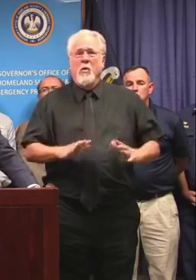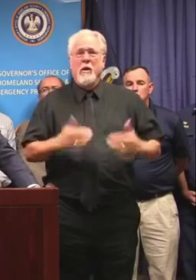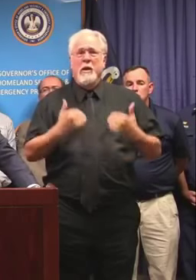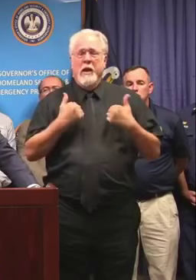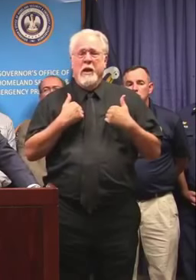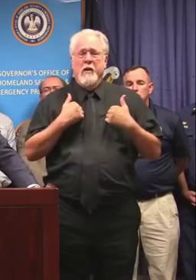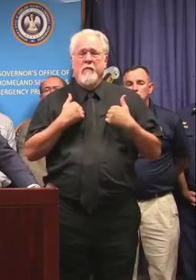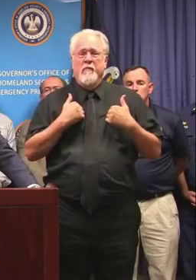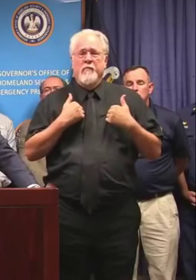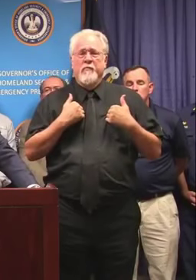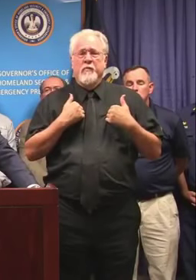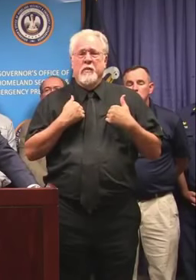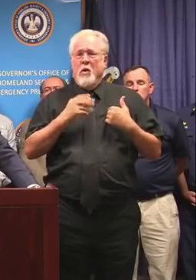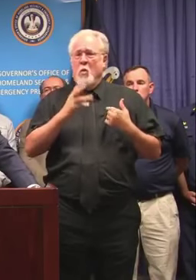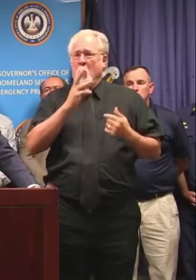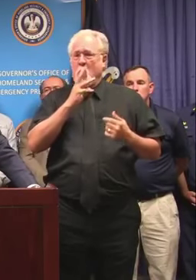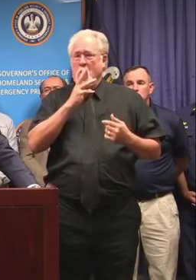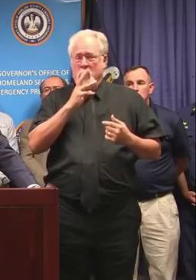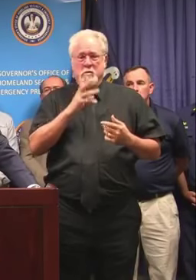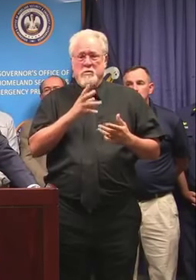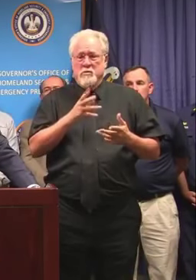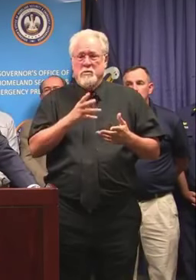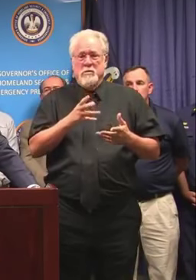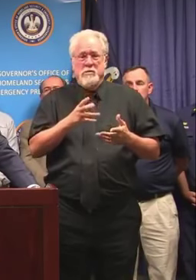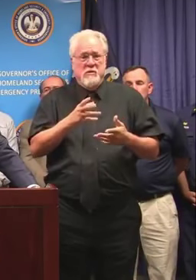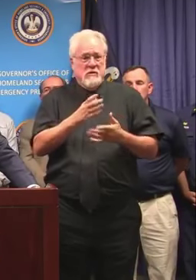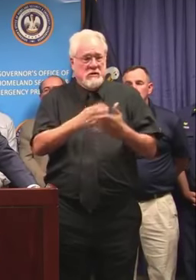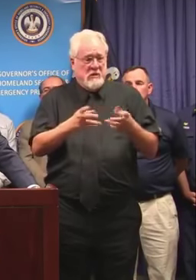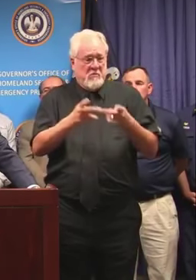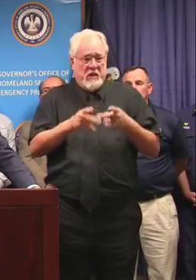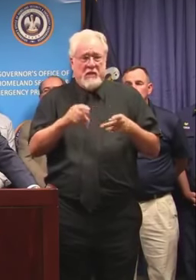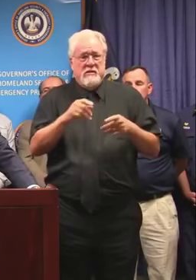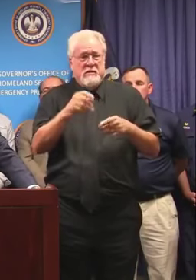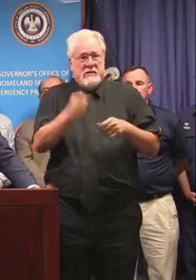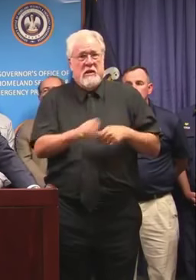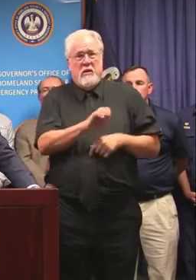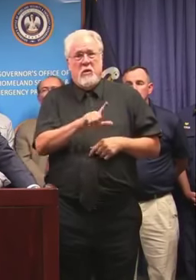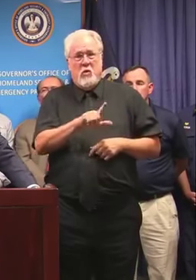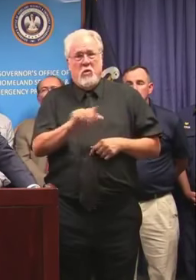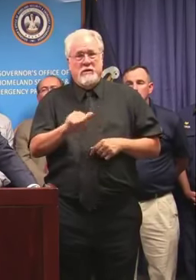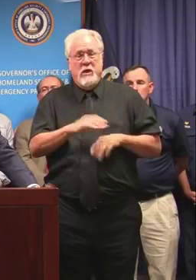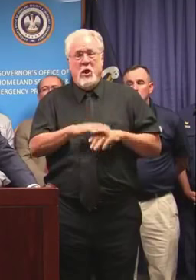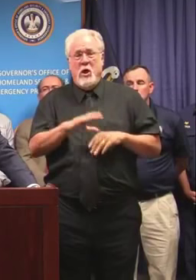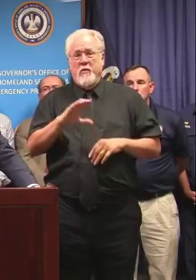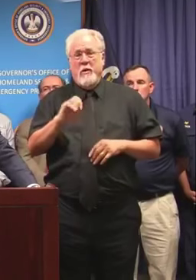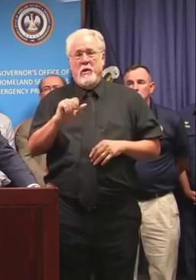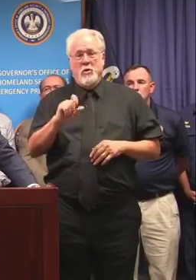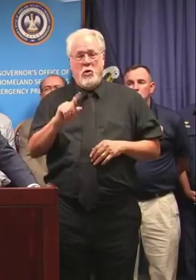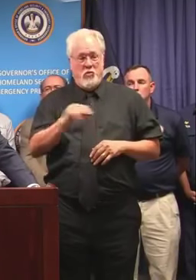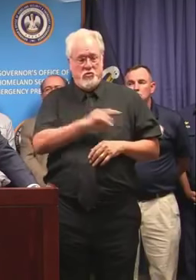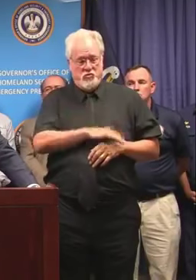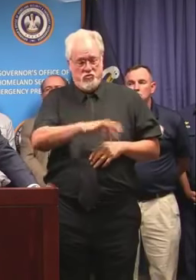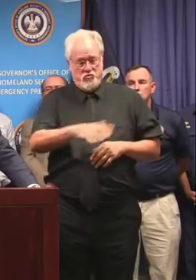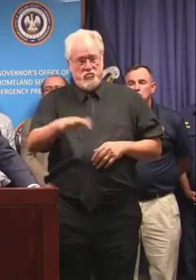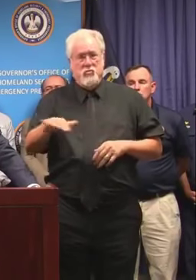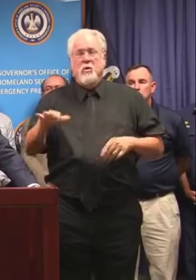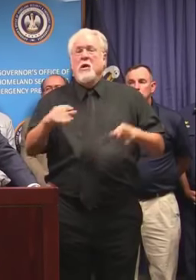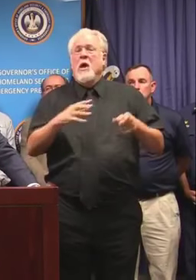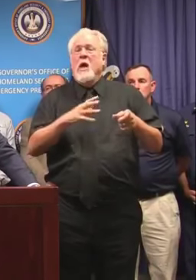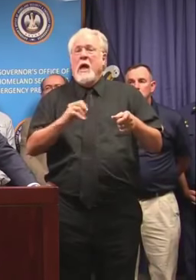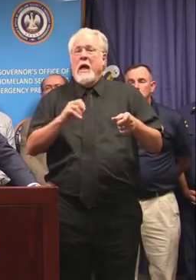waters standing in certain areas of south Louisiana along the coast and the lakes